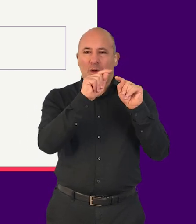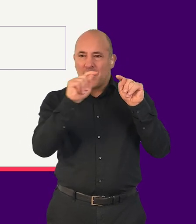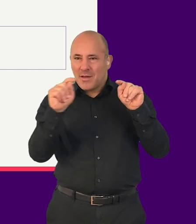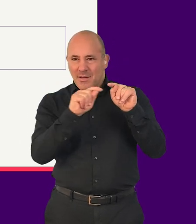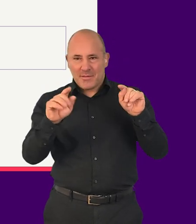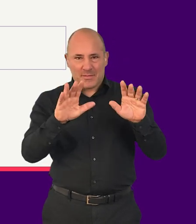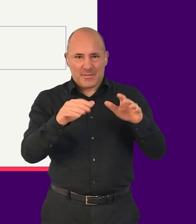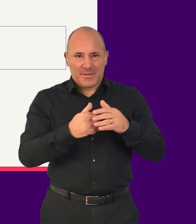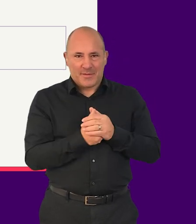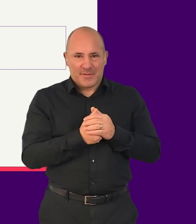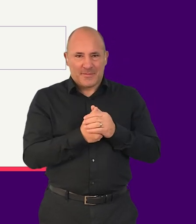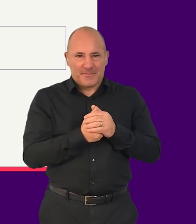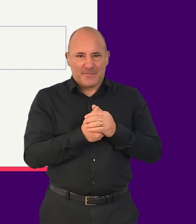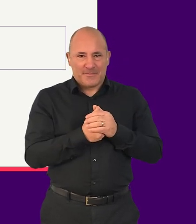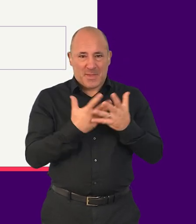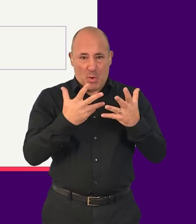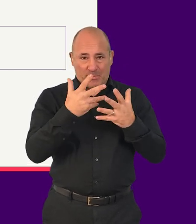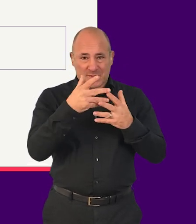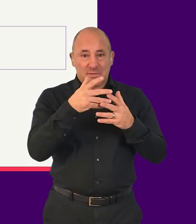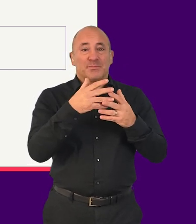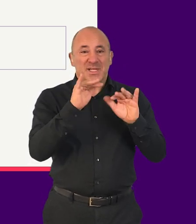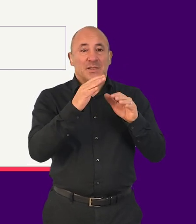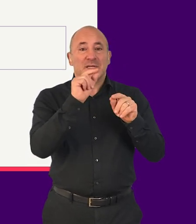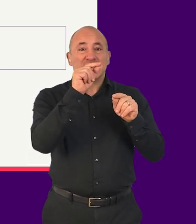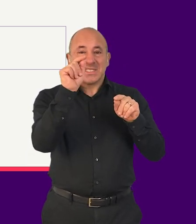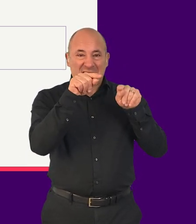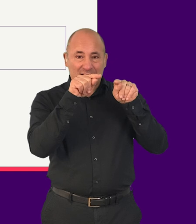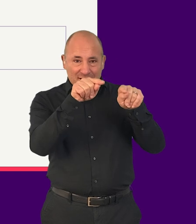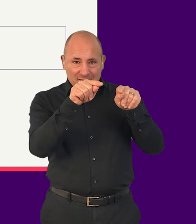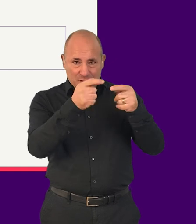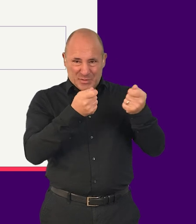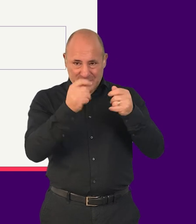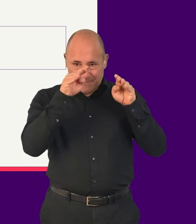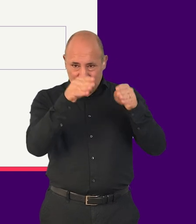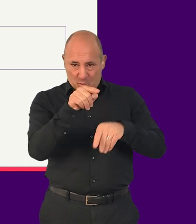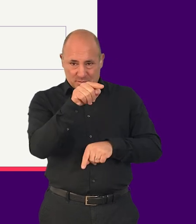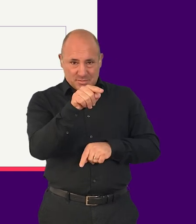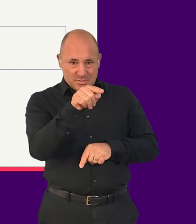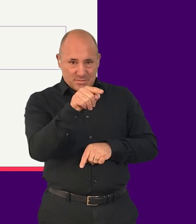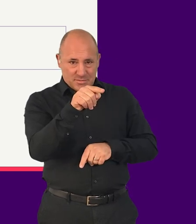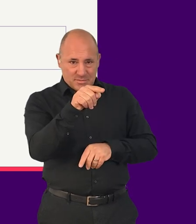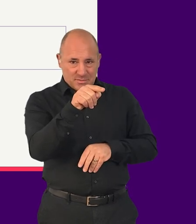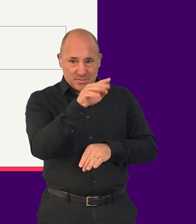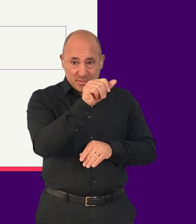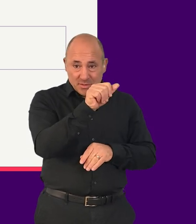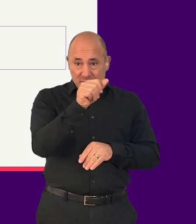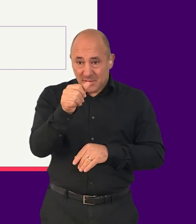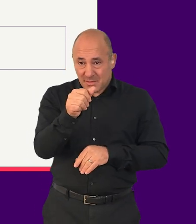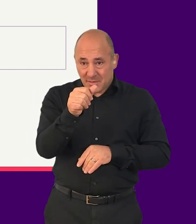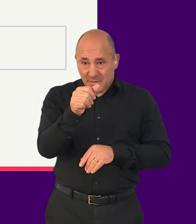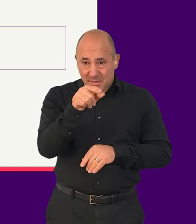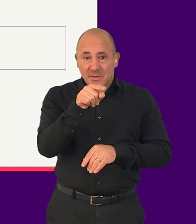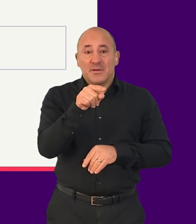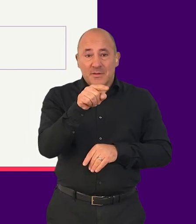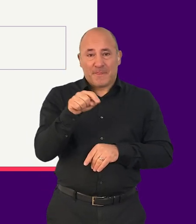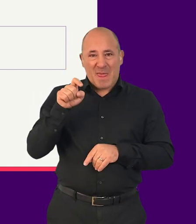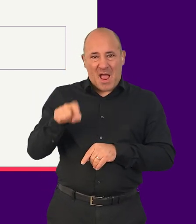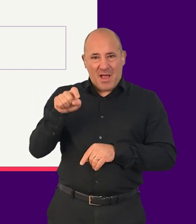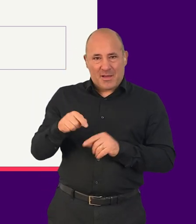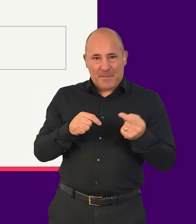Only the currently checked control receives focus. Once it has focus, arrow keys are used to change the currently